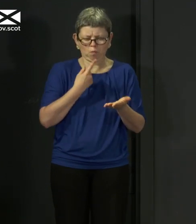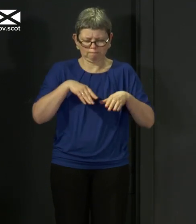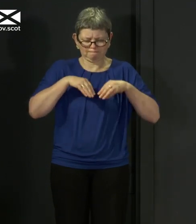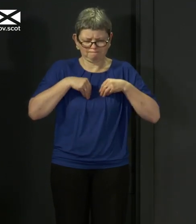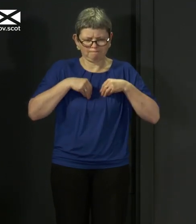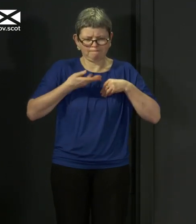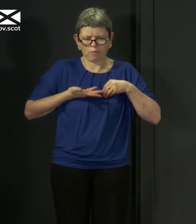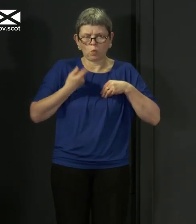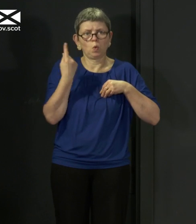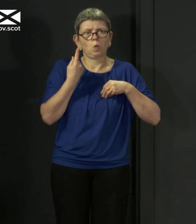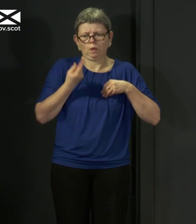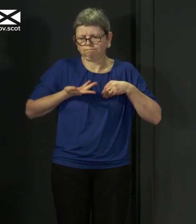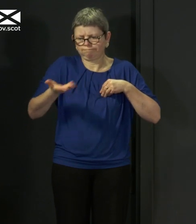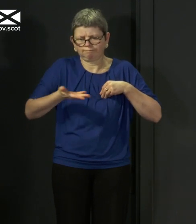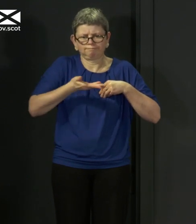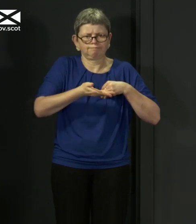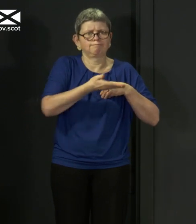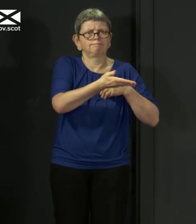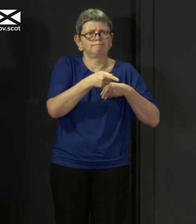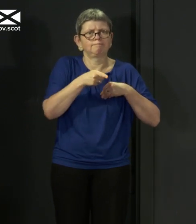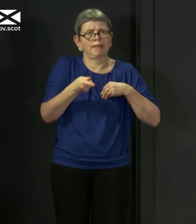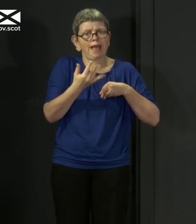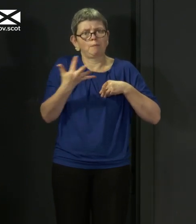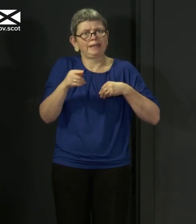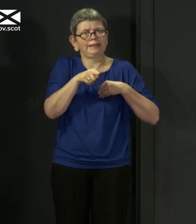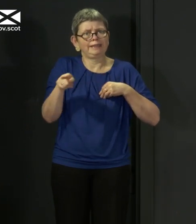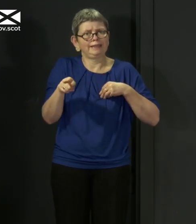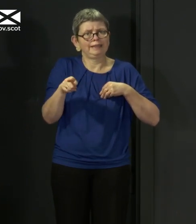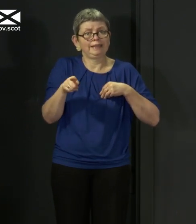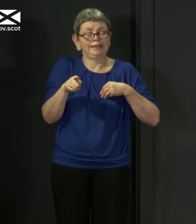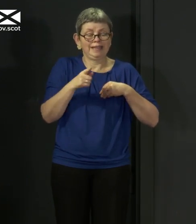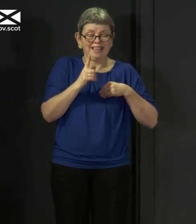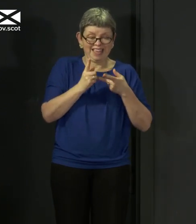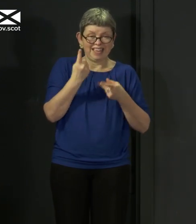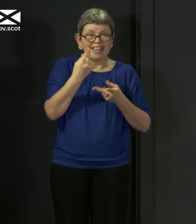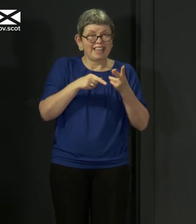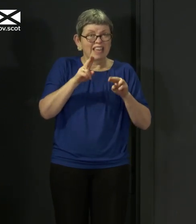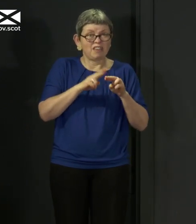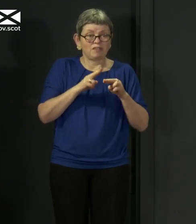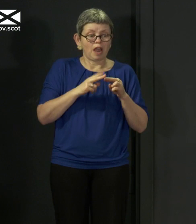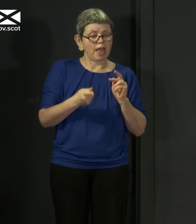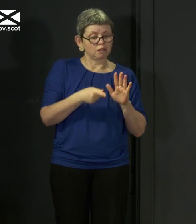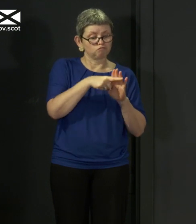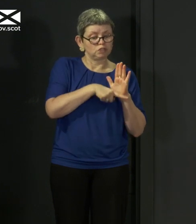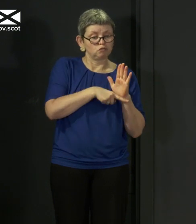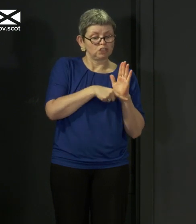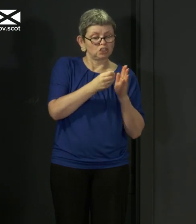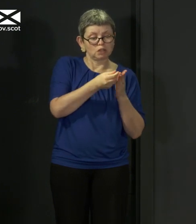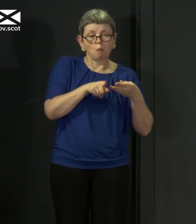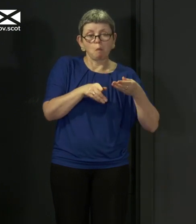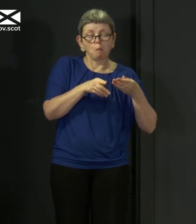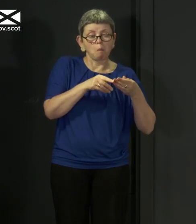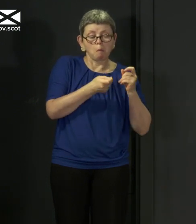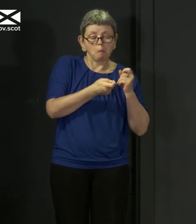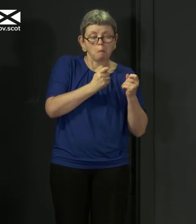week, are very narrow. At this stage, even a slight easing up in the restrictions in place now could